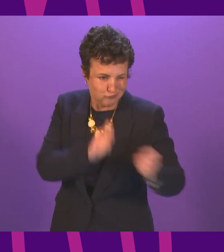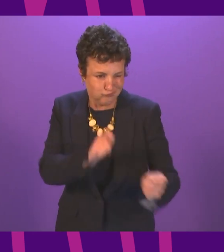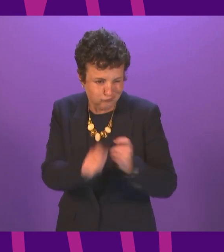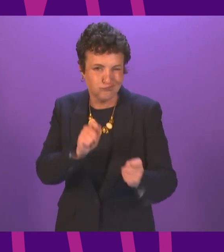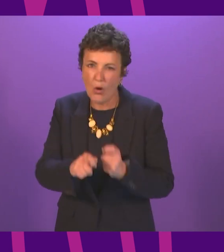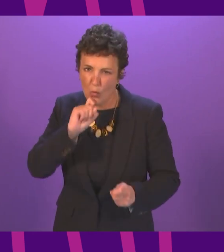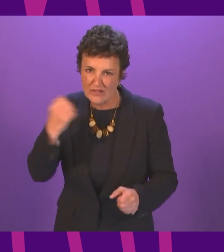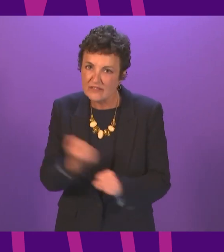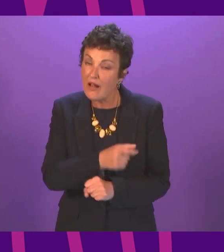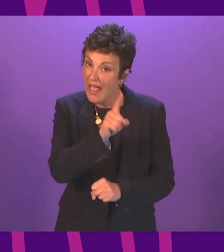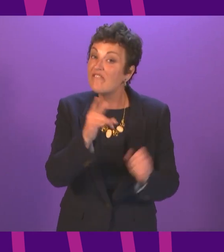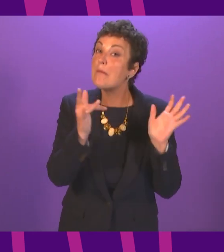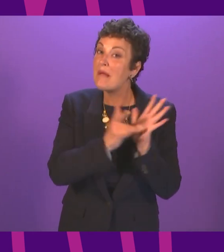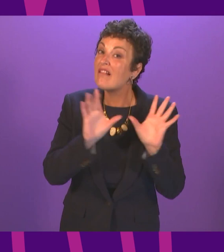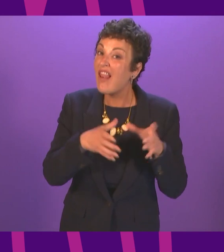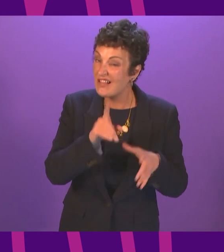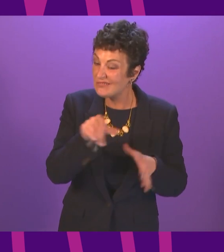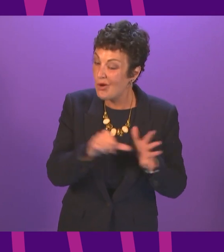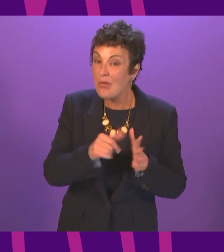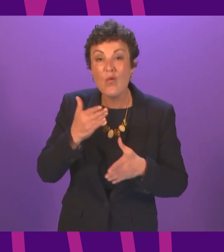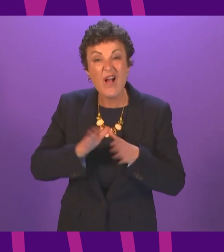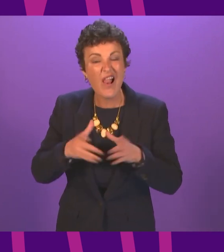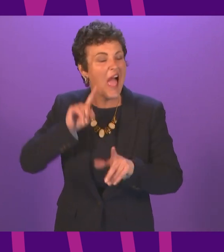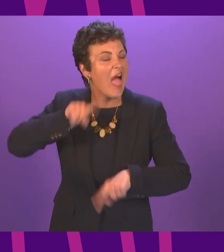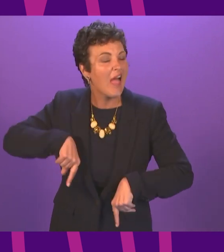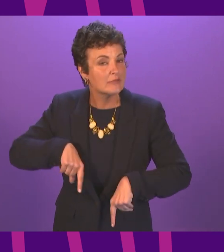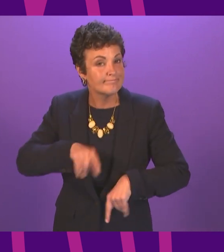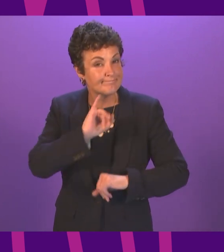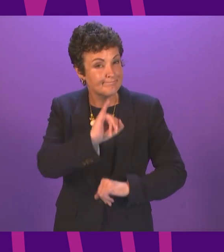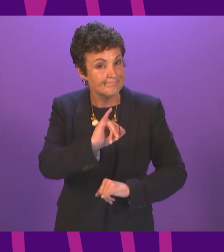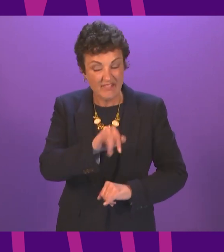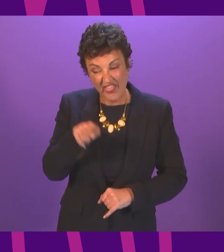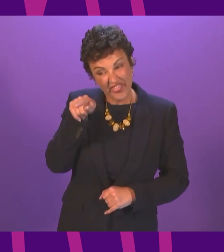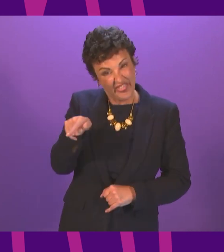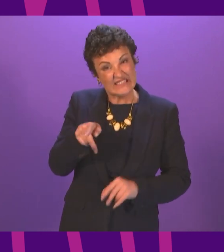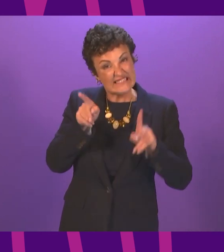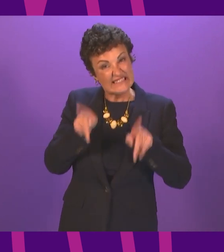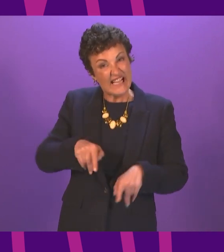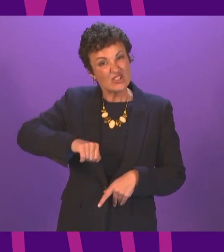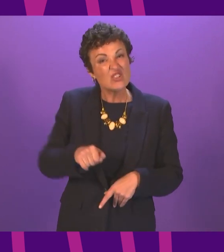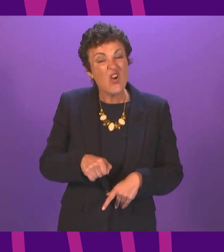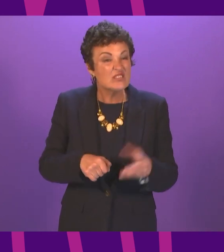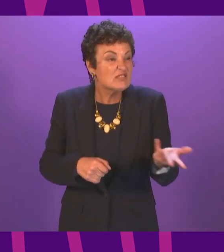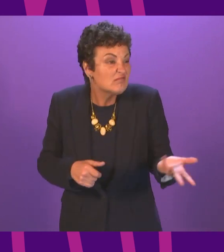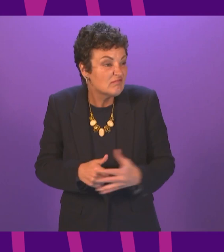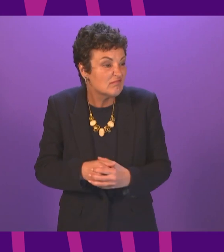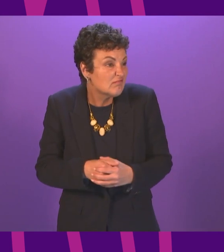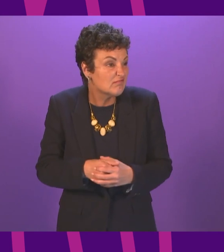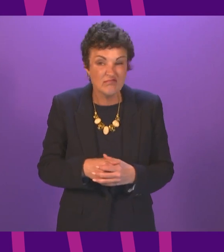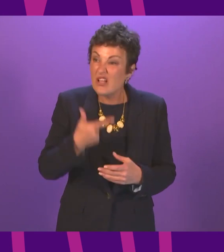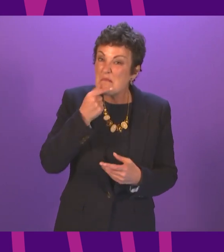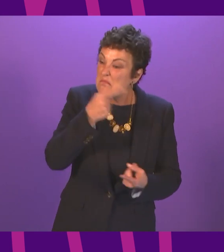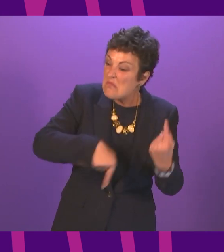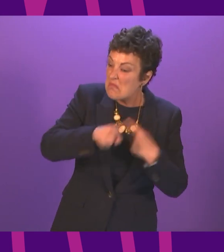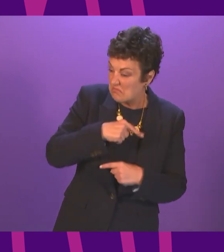indiscriminately the great inconvenience of these dead Scots is that their passing cannot be by any conscious